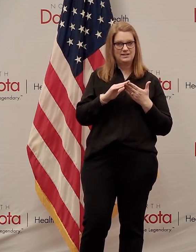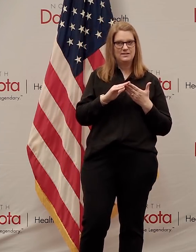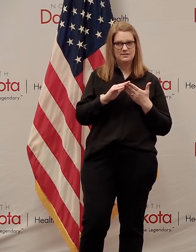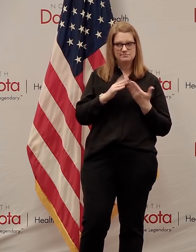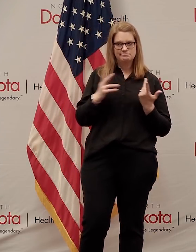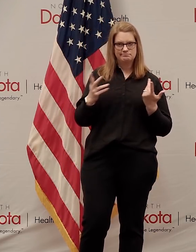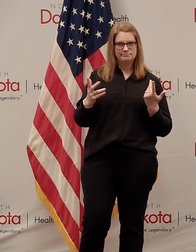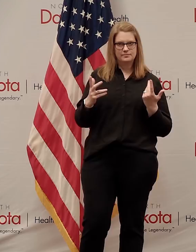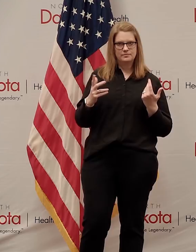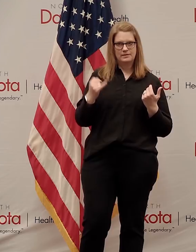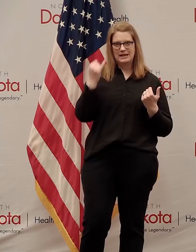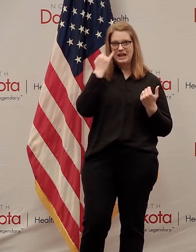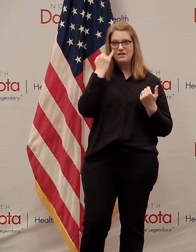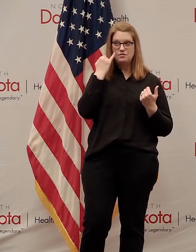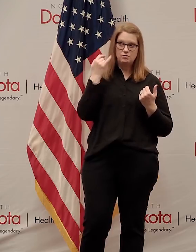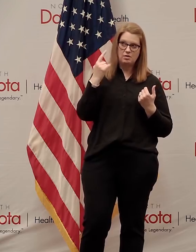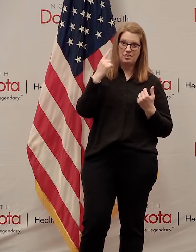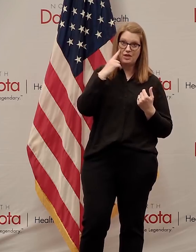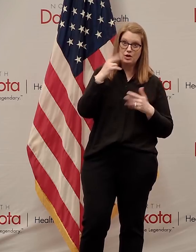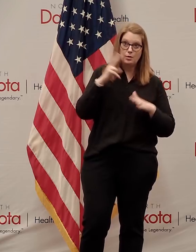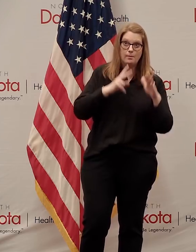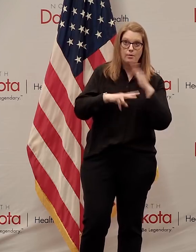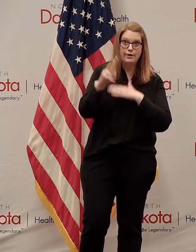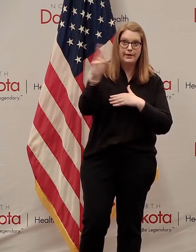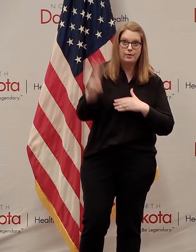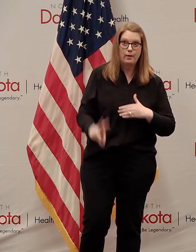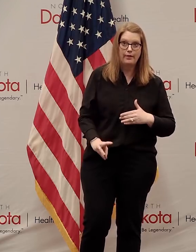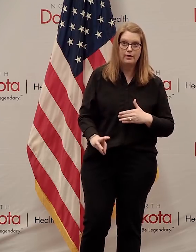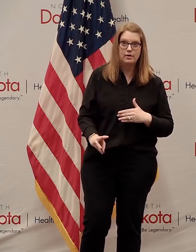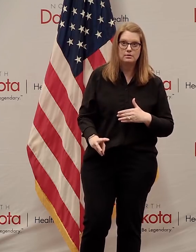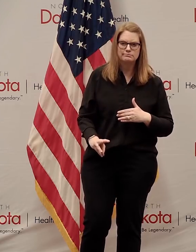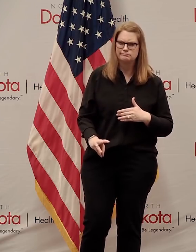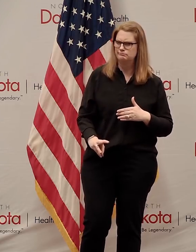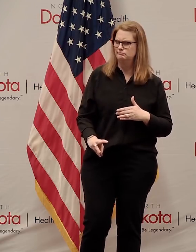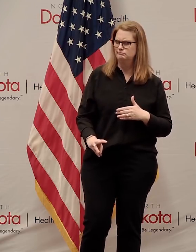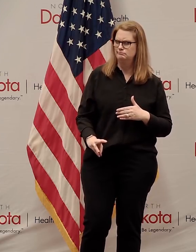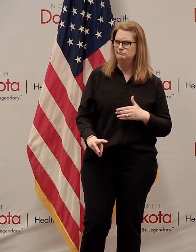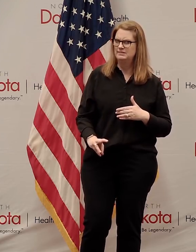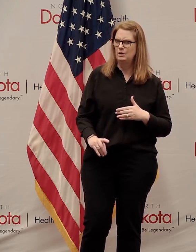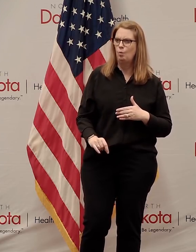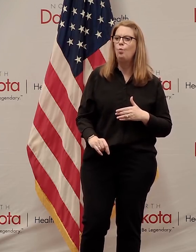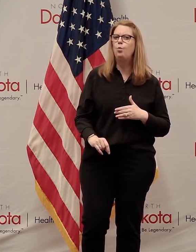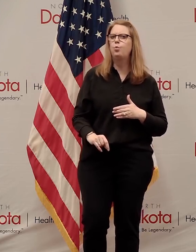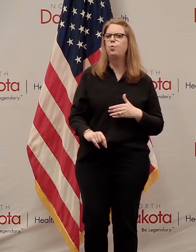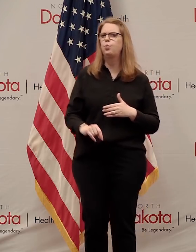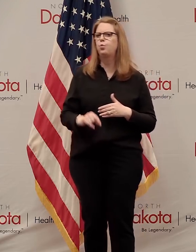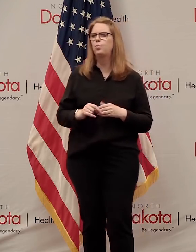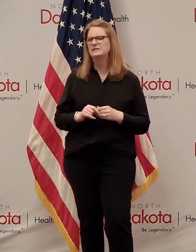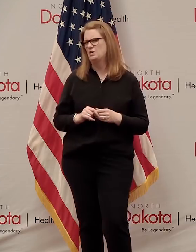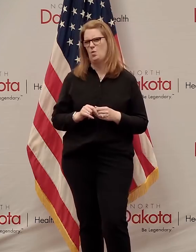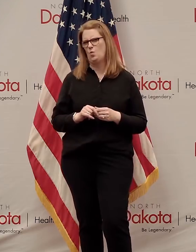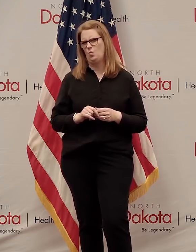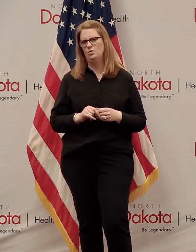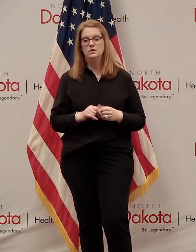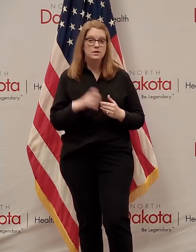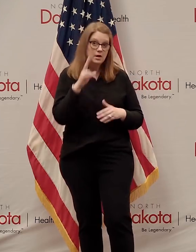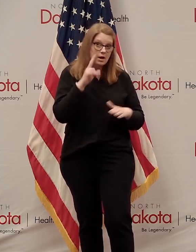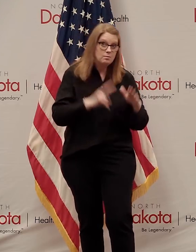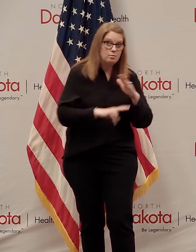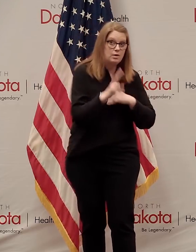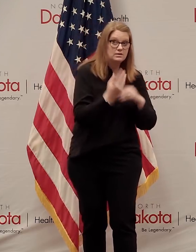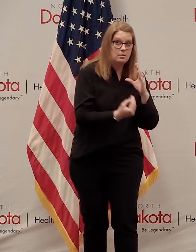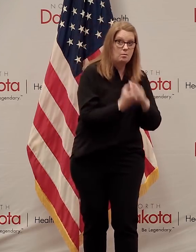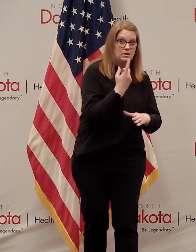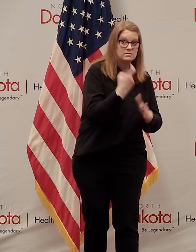is that if you thought you could predict the weather, what was going to come next, then, you you could get humbled in a hurry. Or if you thought you could predict the price of what the